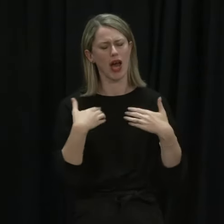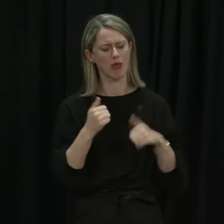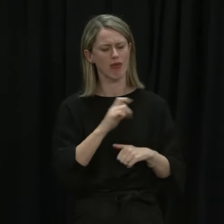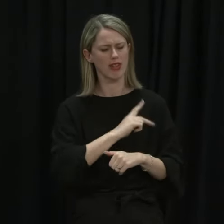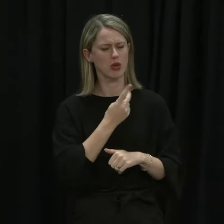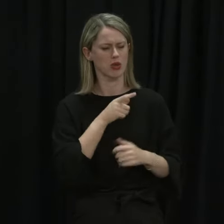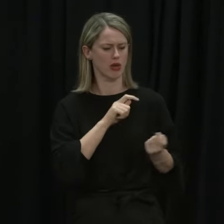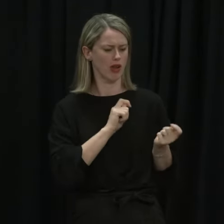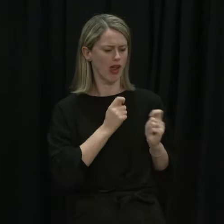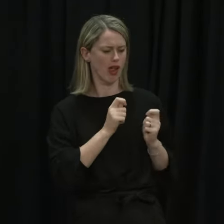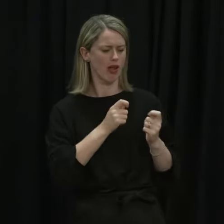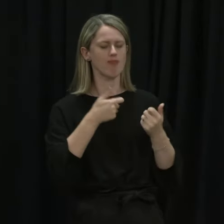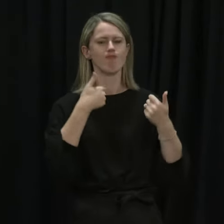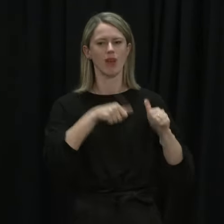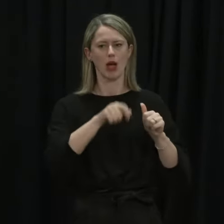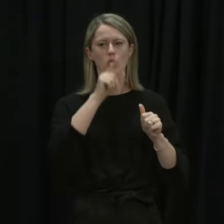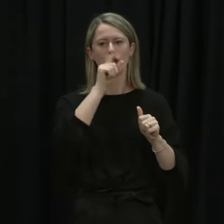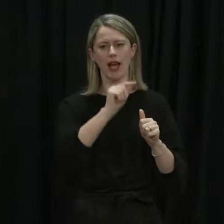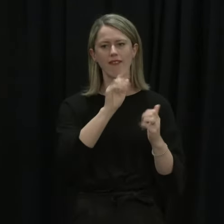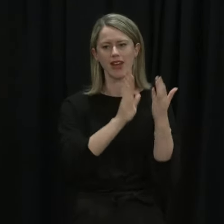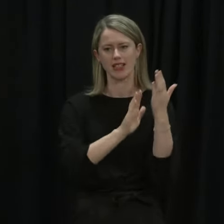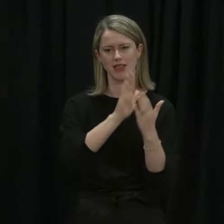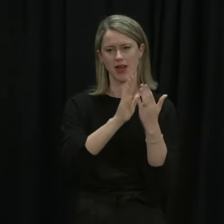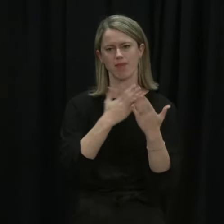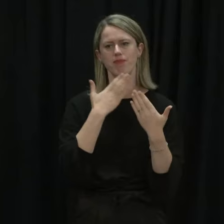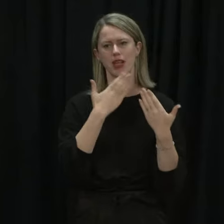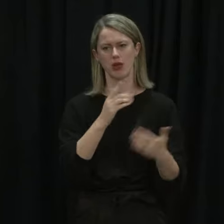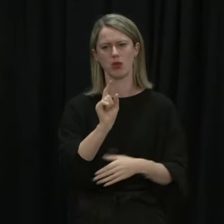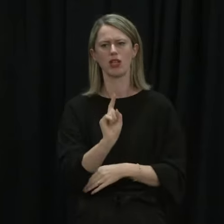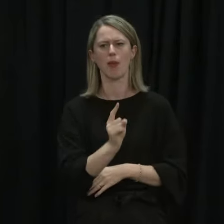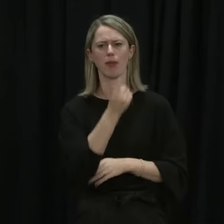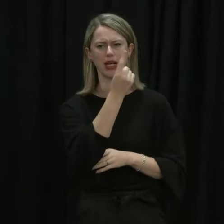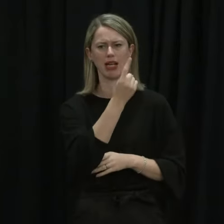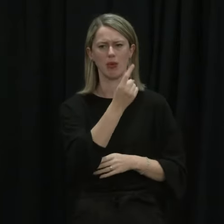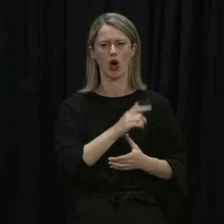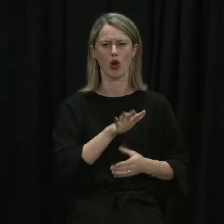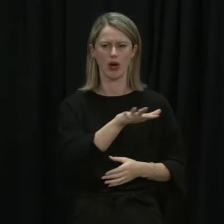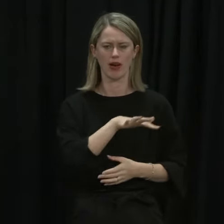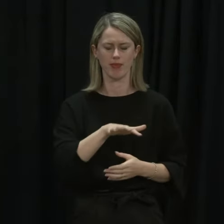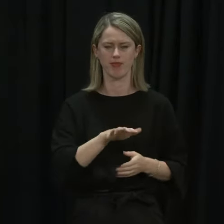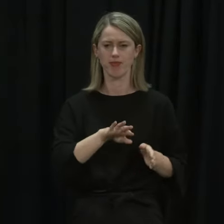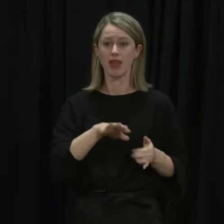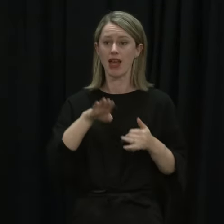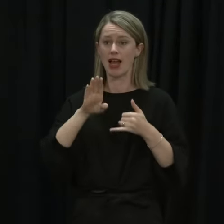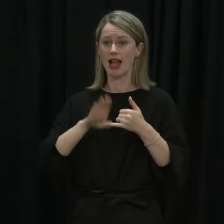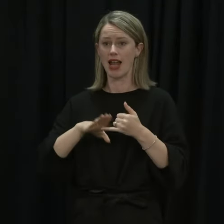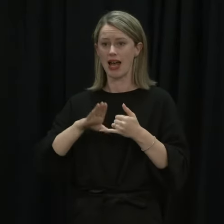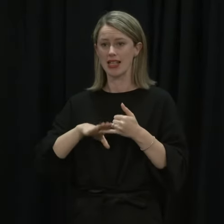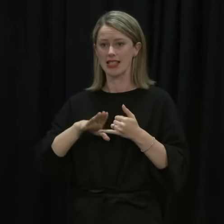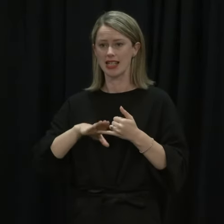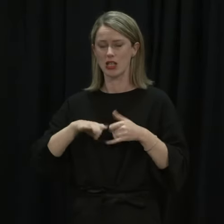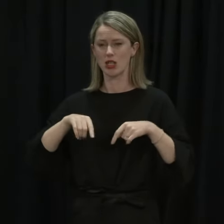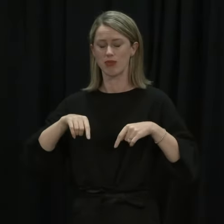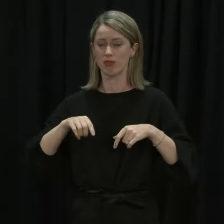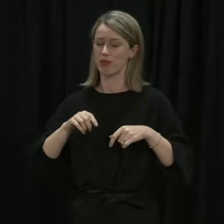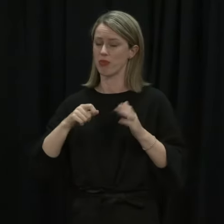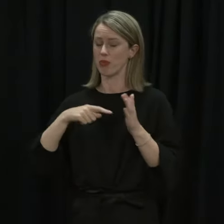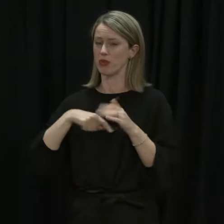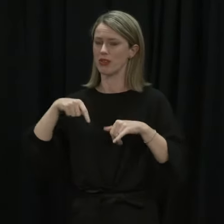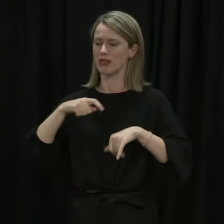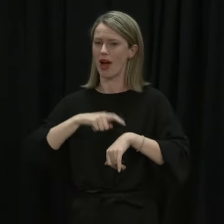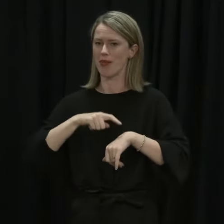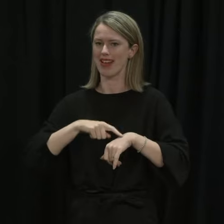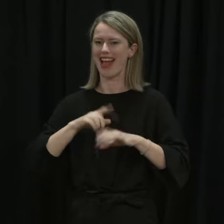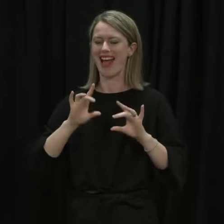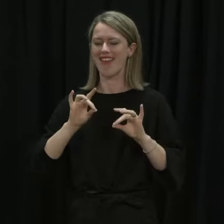right through the course of the outbreak, and particularly in Tamaki Makoto over the last two months. Finally, is timely infection